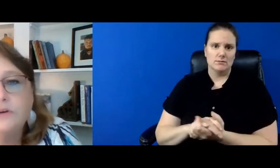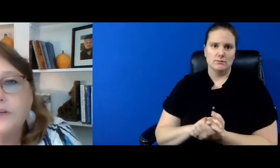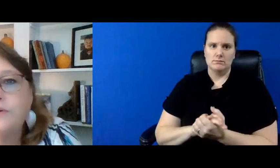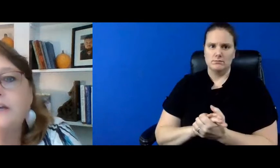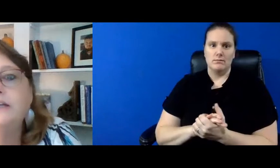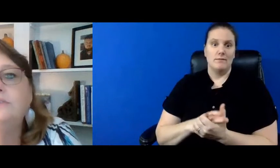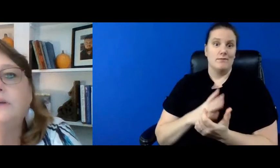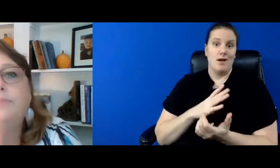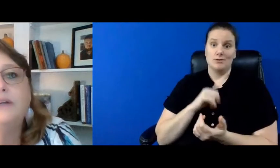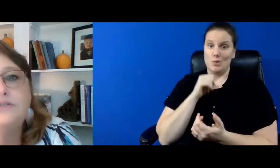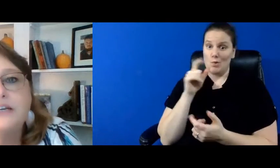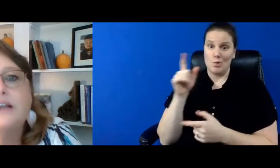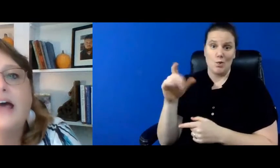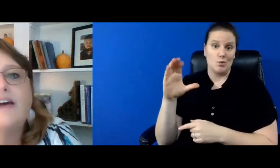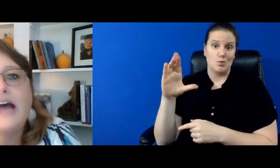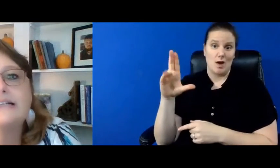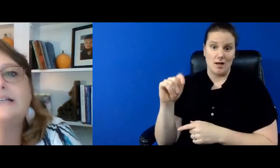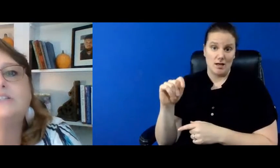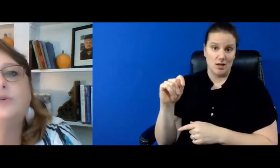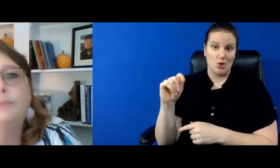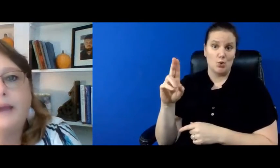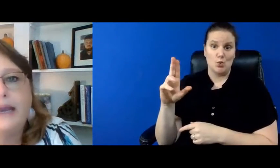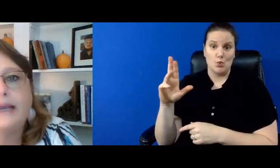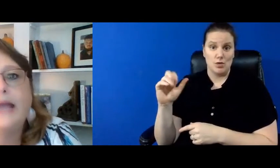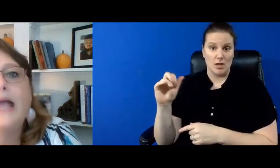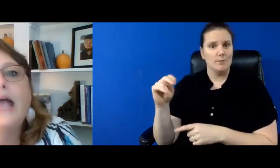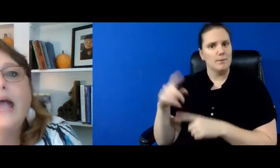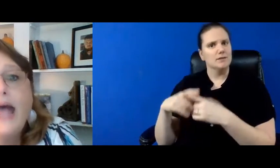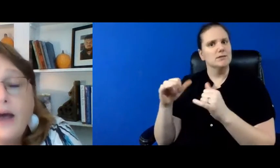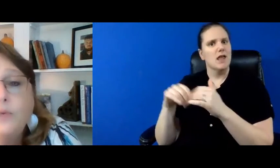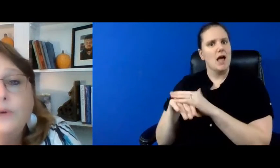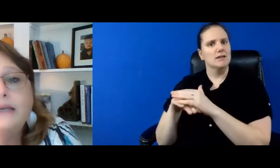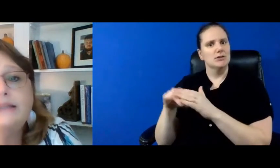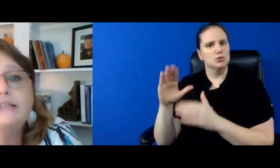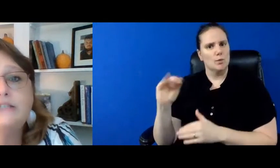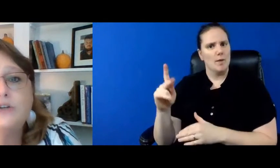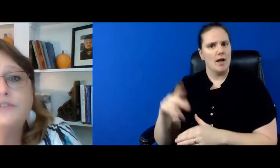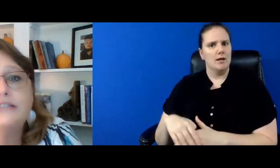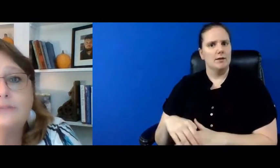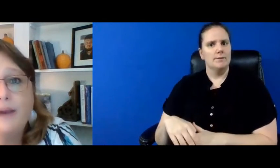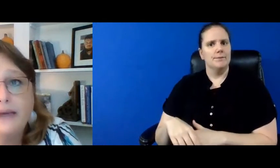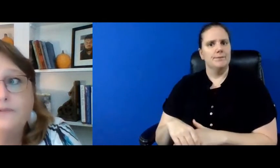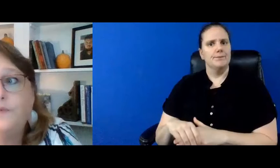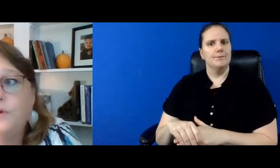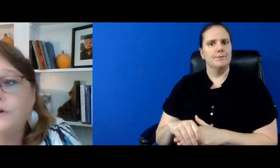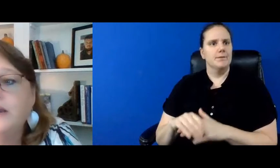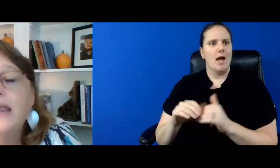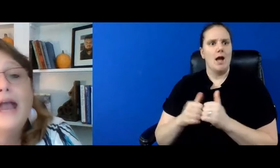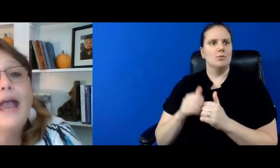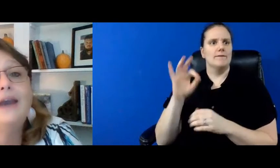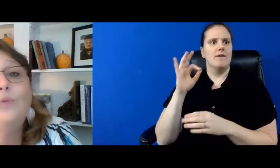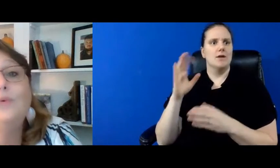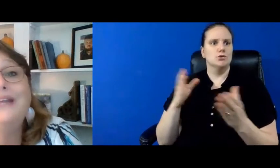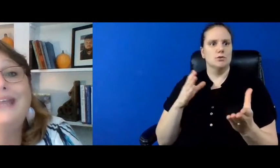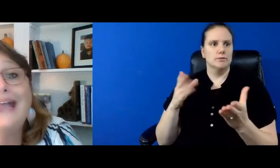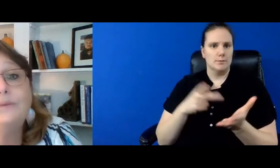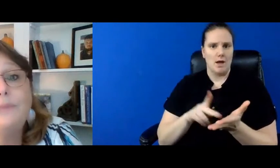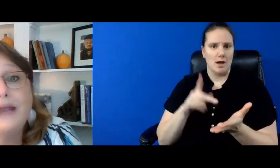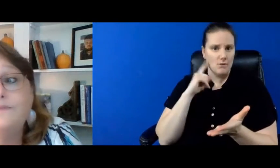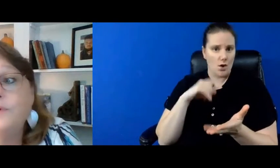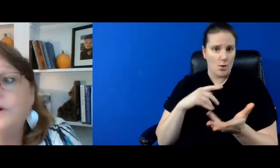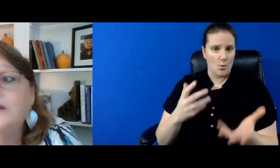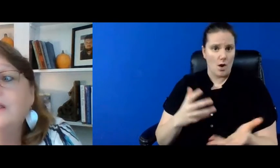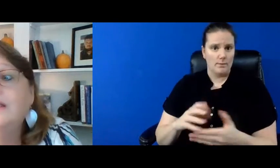you don't go to the credit union but you still have access to a bank how do we get these services paid for and what we